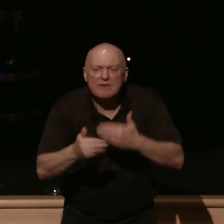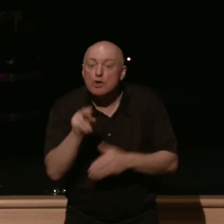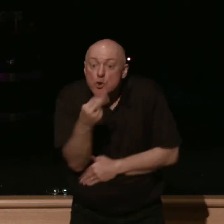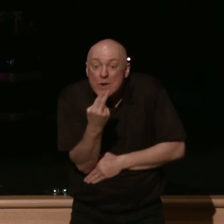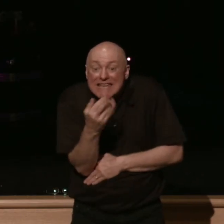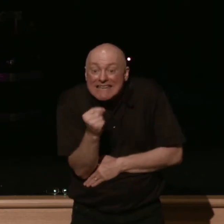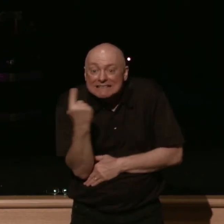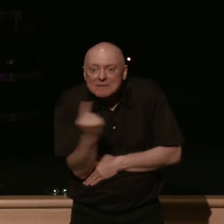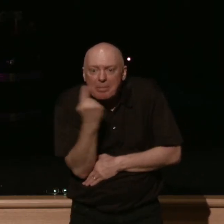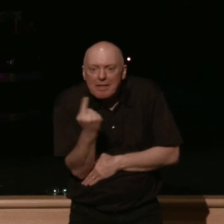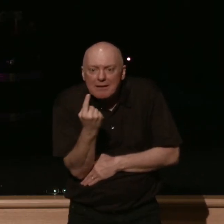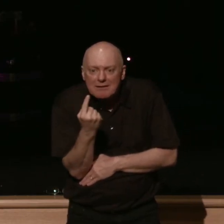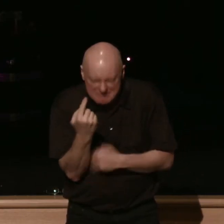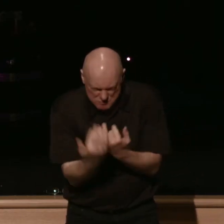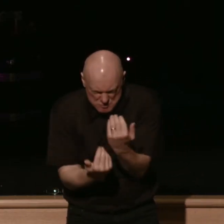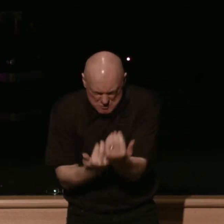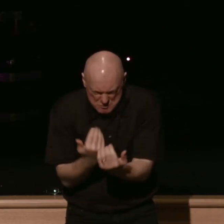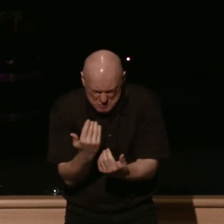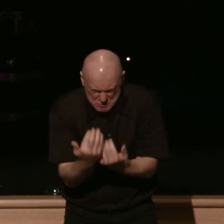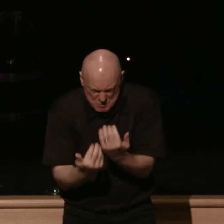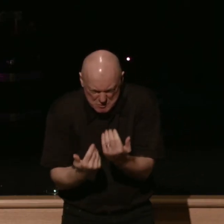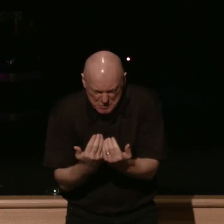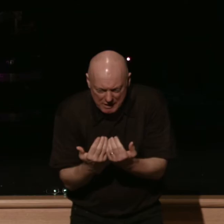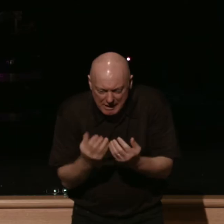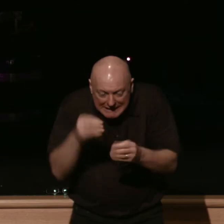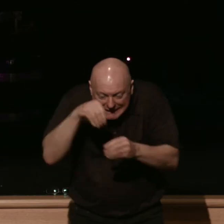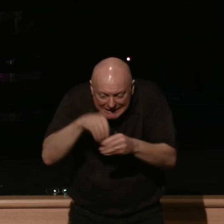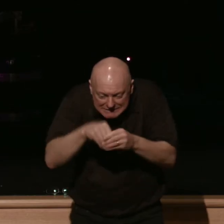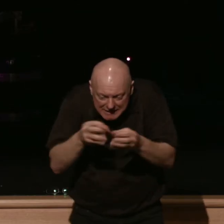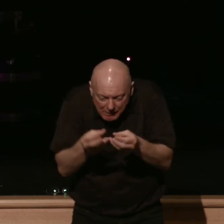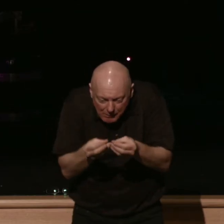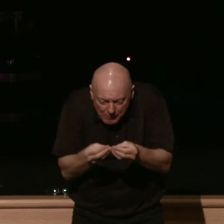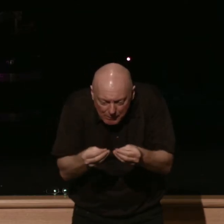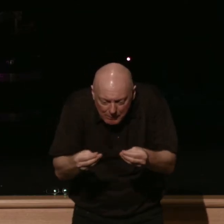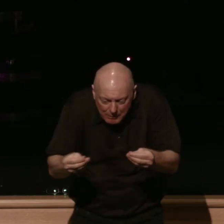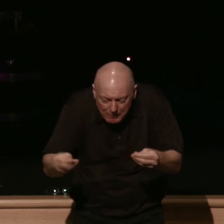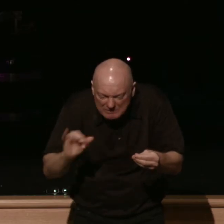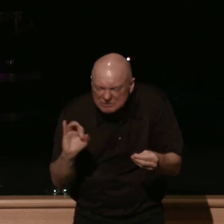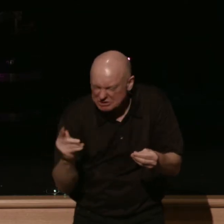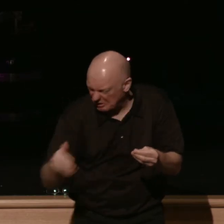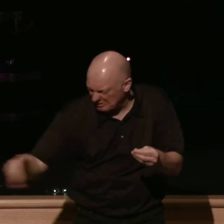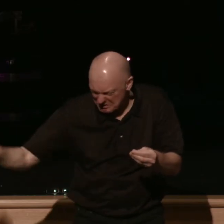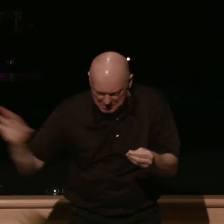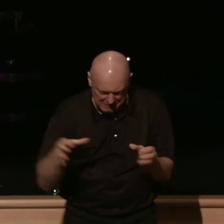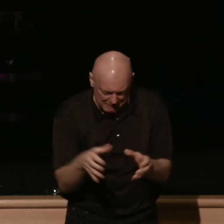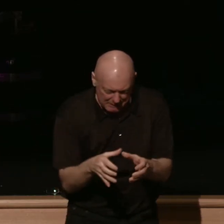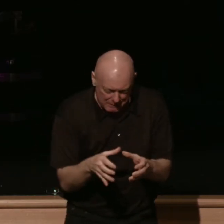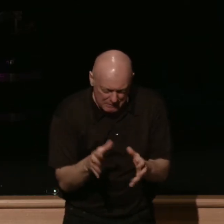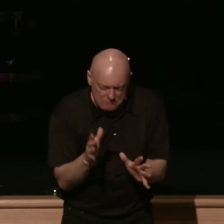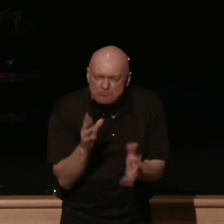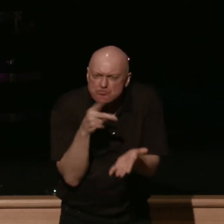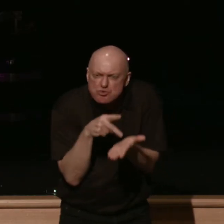up and separating impurities from purities lots and lots and lots of heat